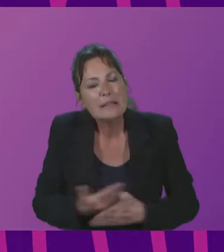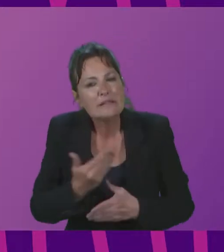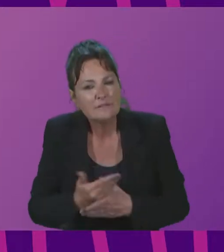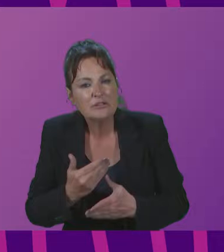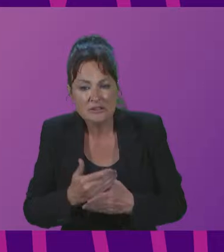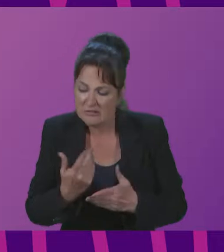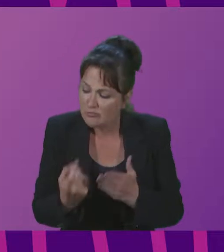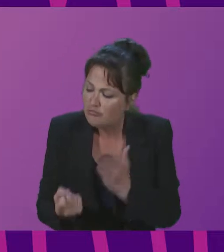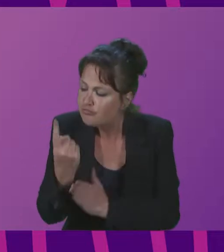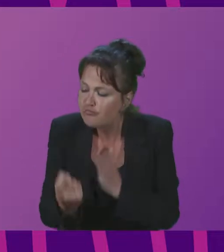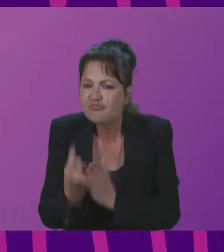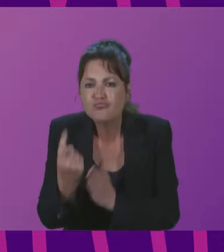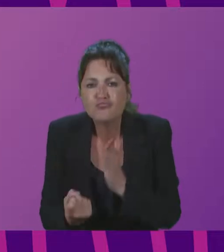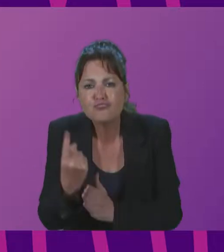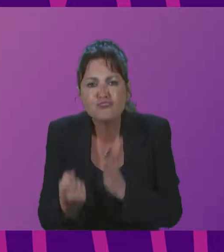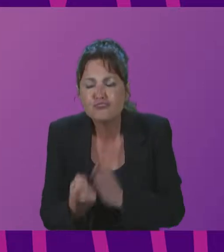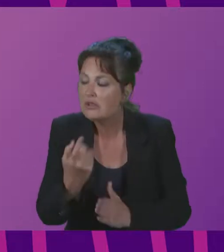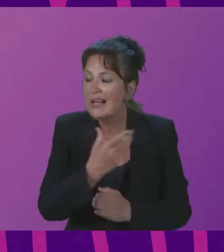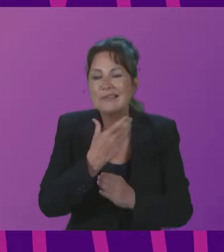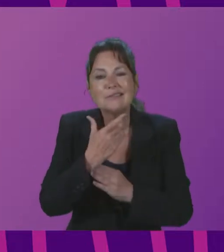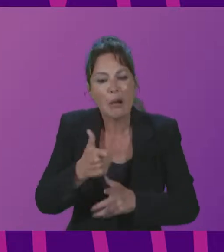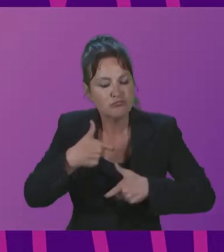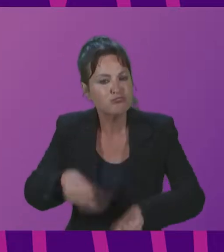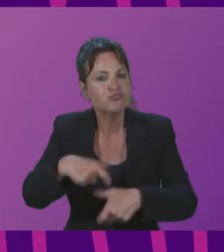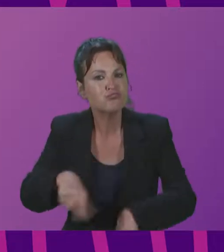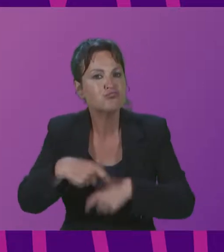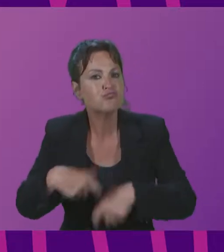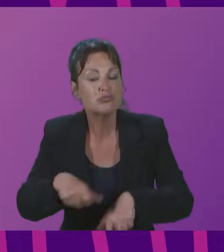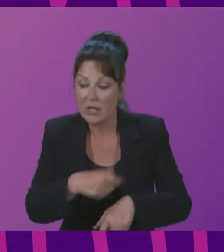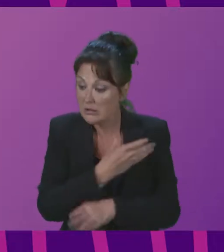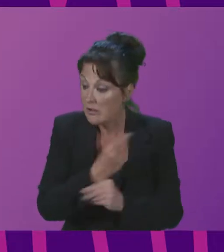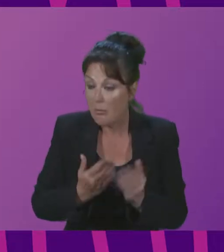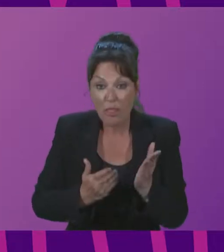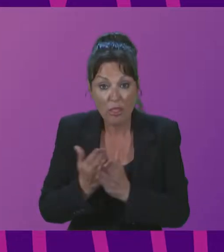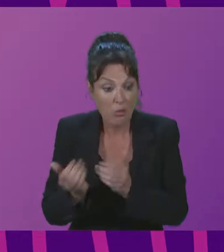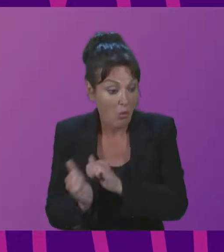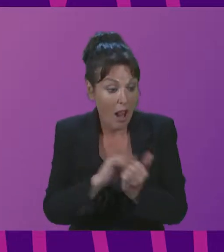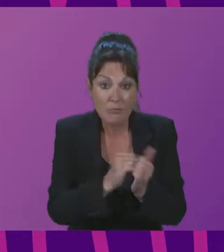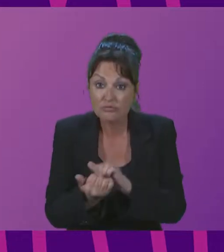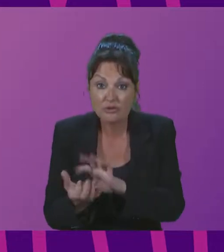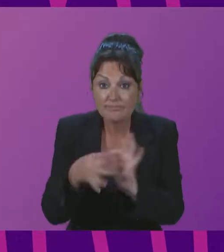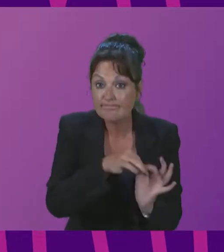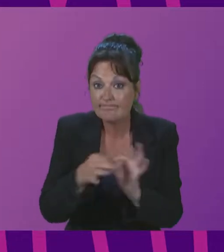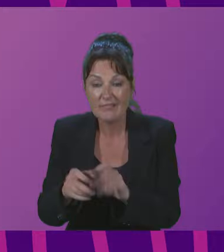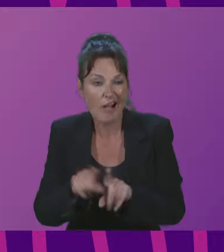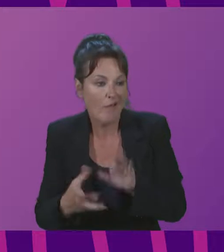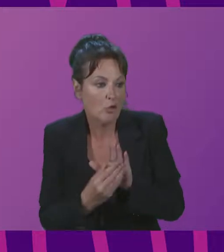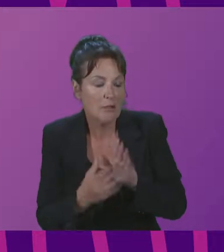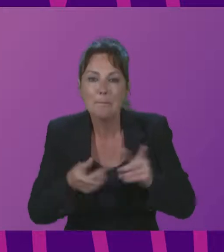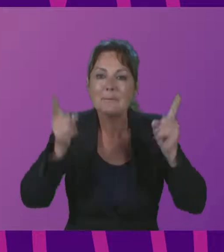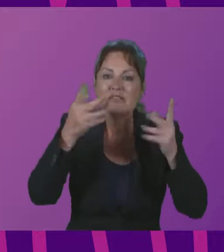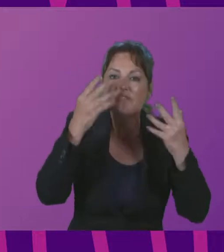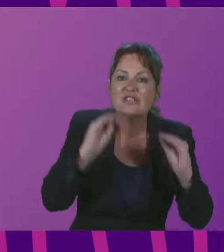activities have been in collaboration, has been implemented through some institutions like the Ministry of Education.